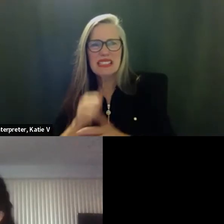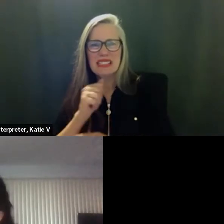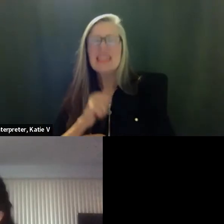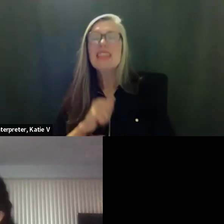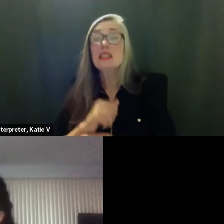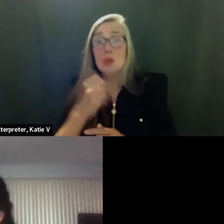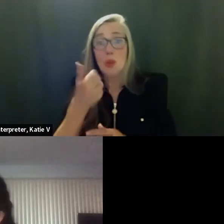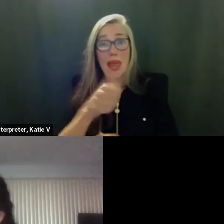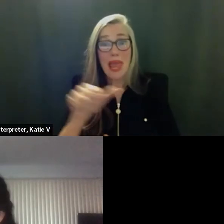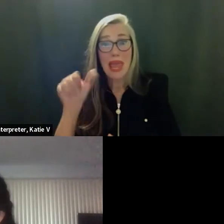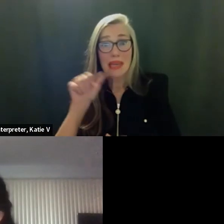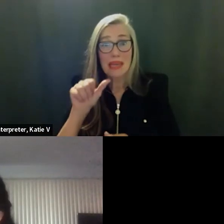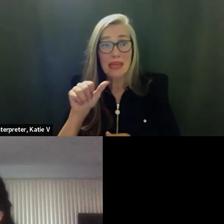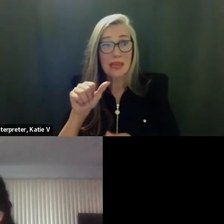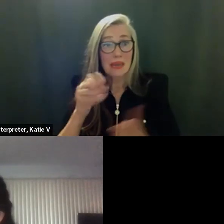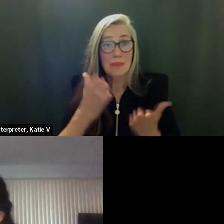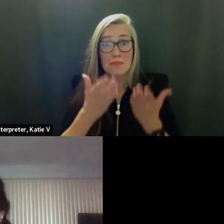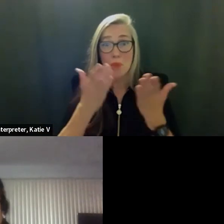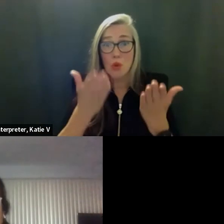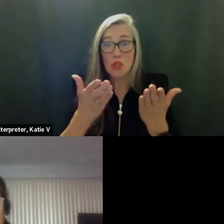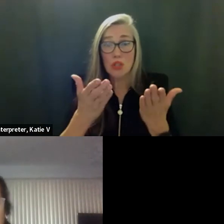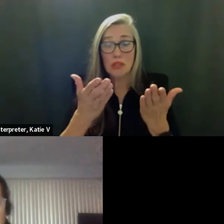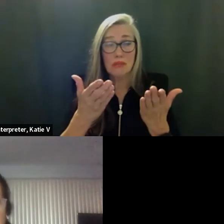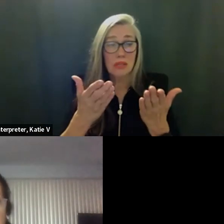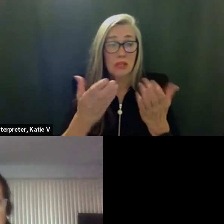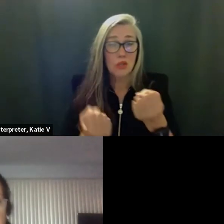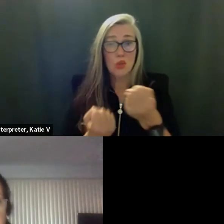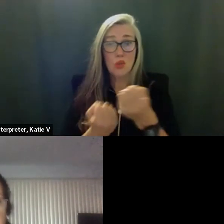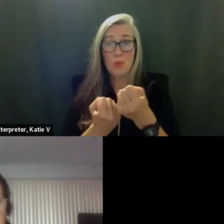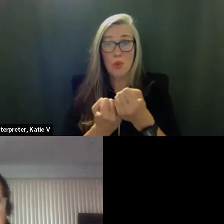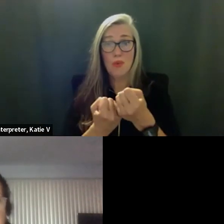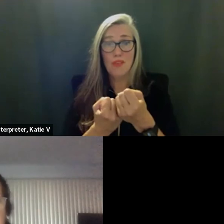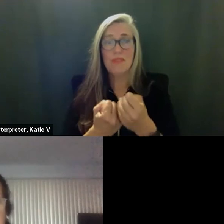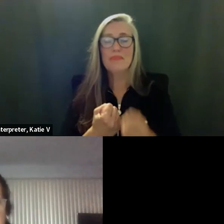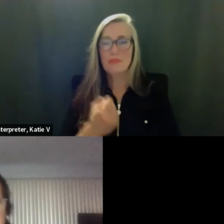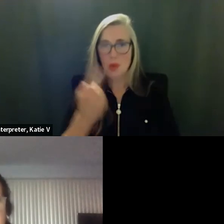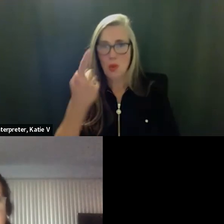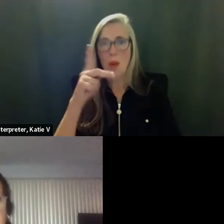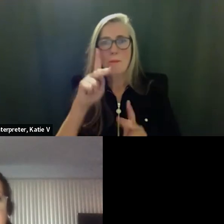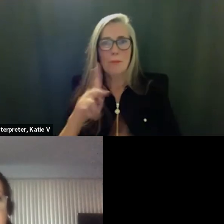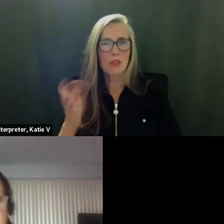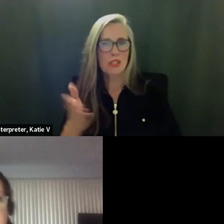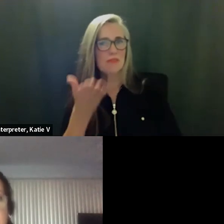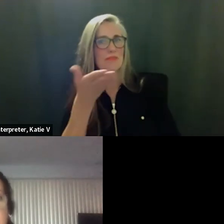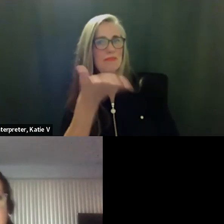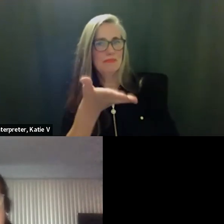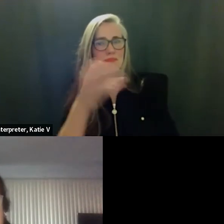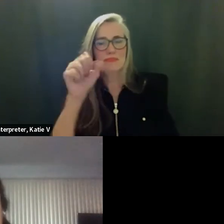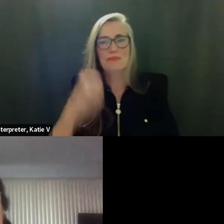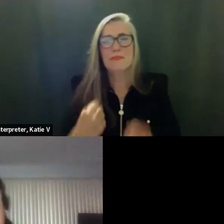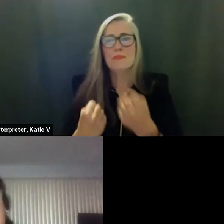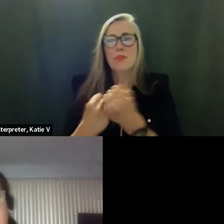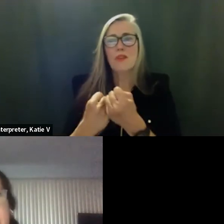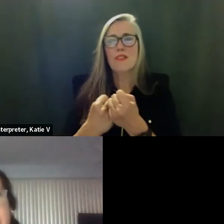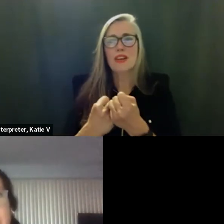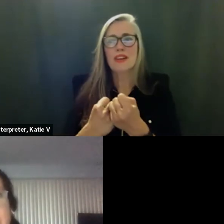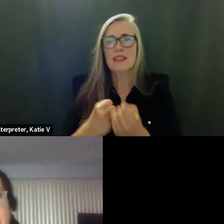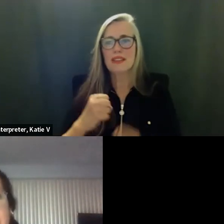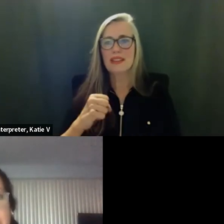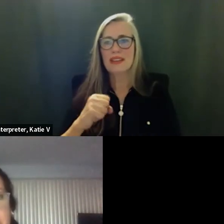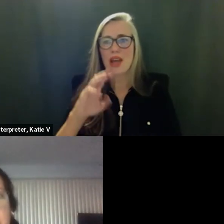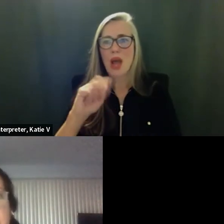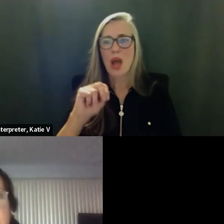so moved need a second i second